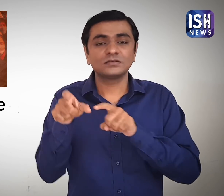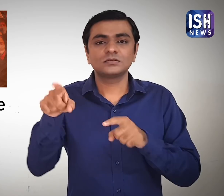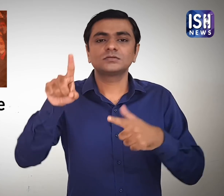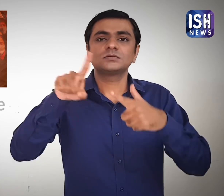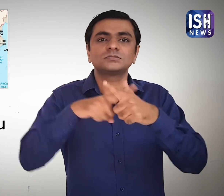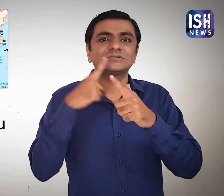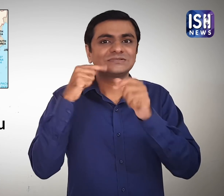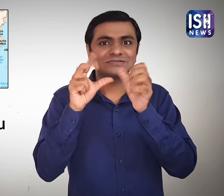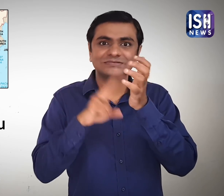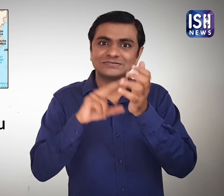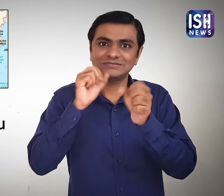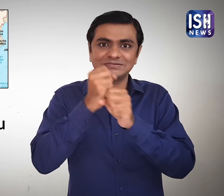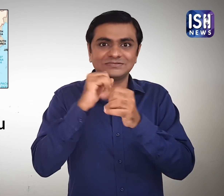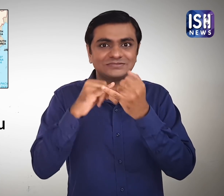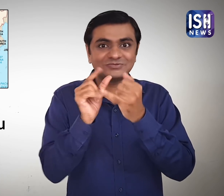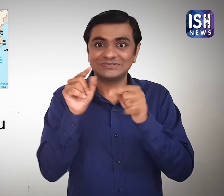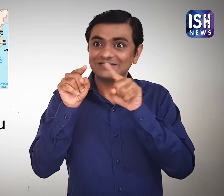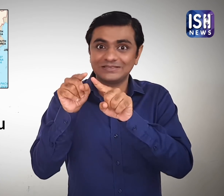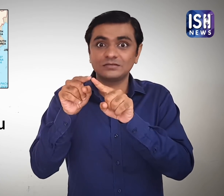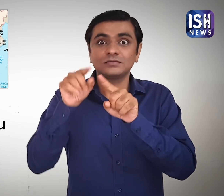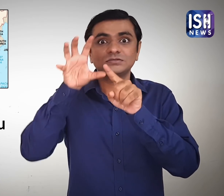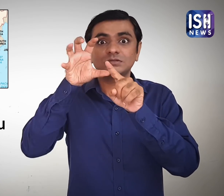belonging to Nanjing, capital of Jiangsu